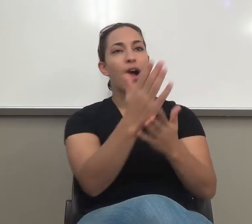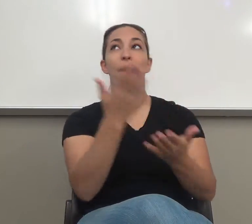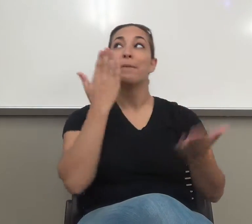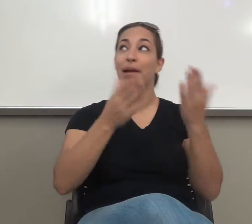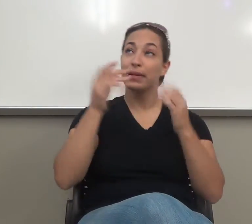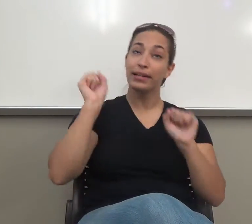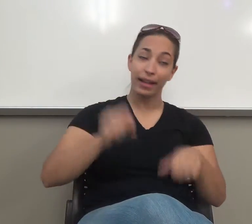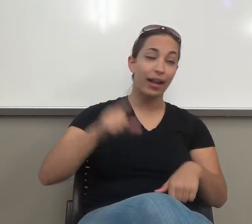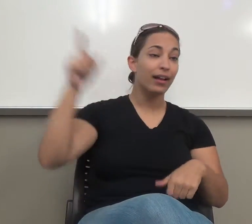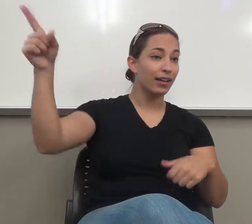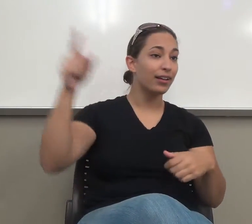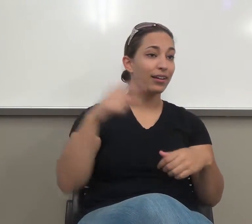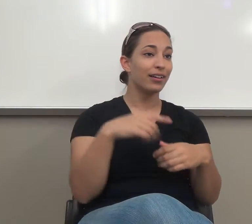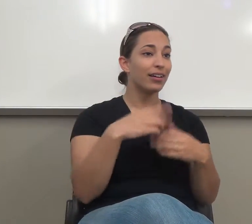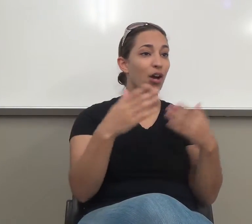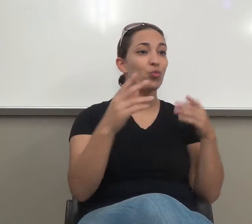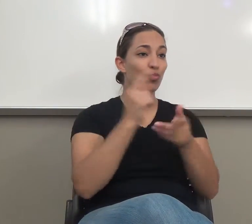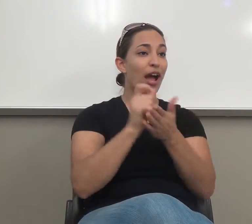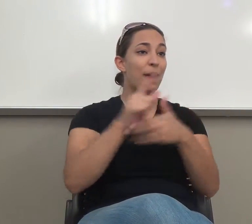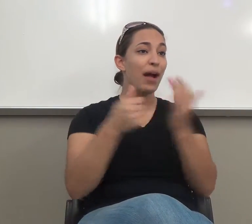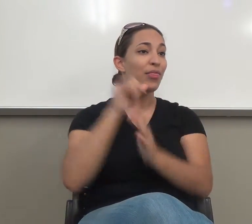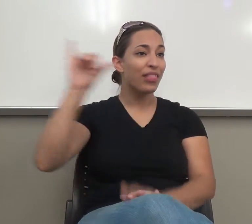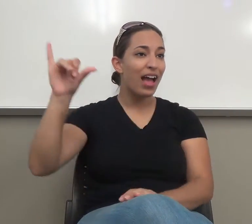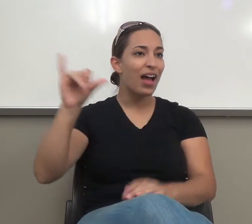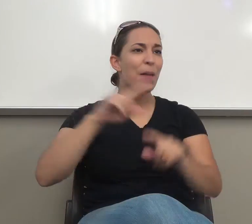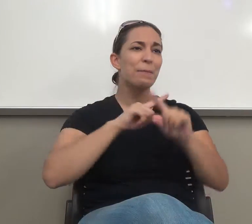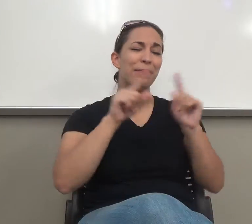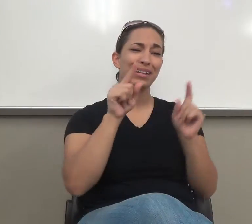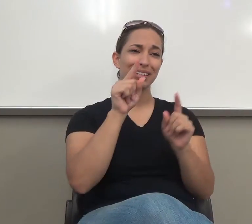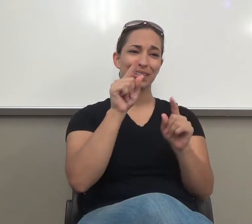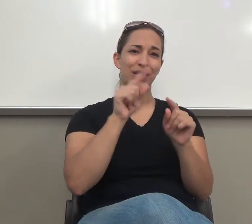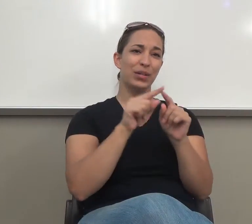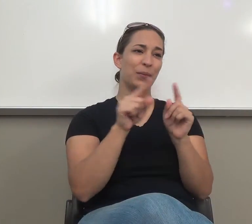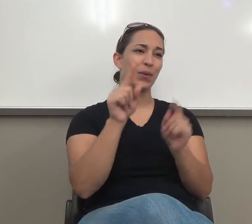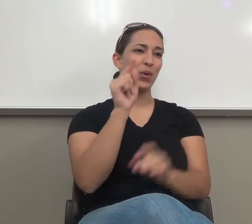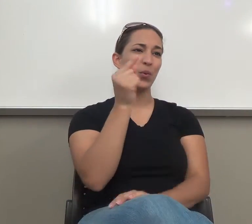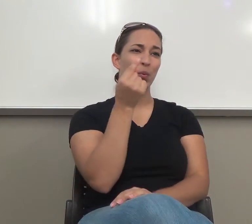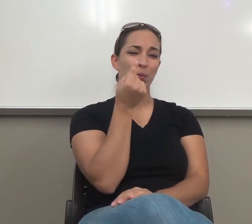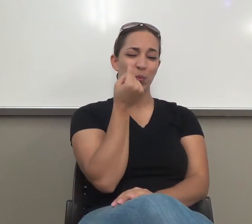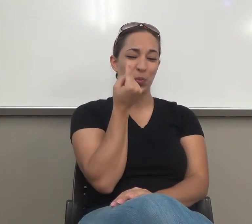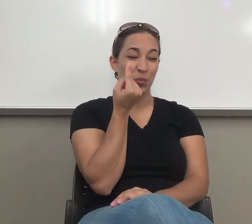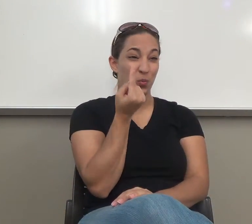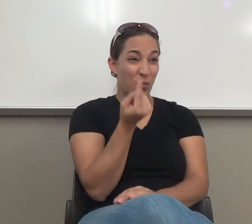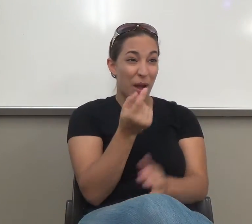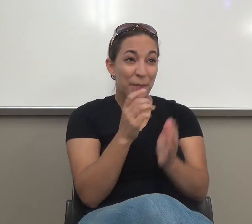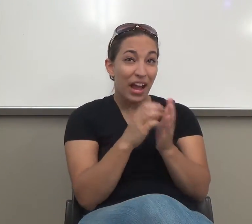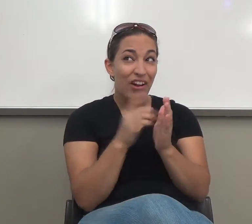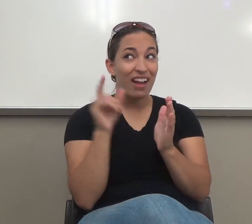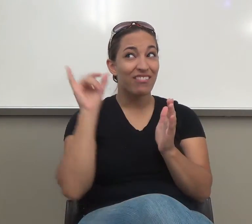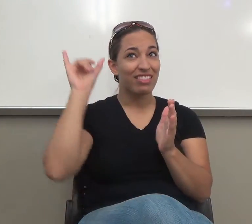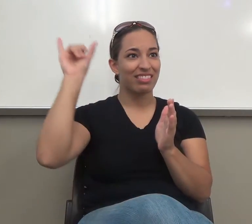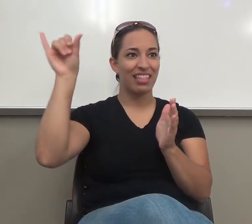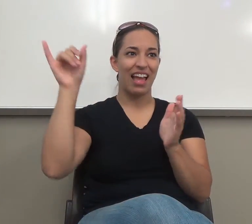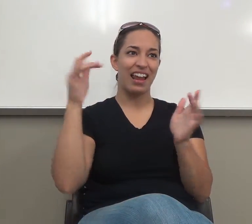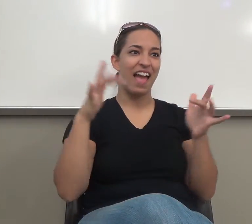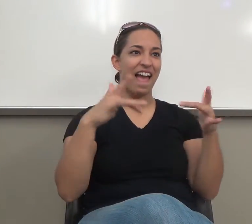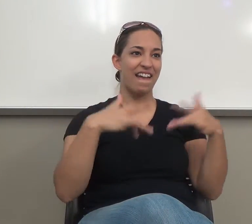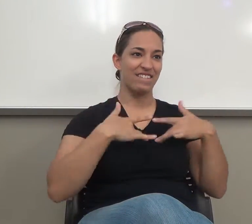for a single paragraph. Okay. Um, an office, a restaurant. Yeah, describe a